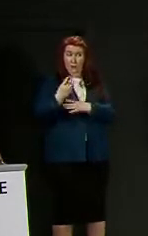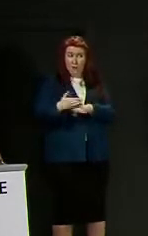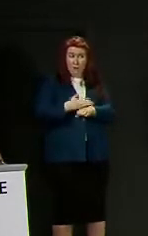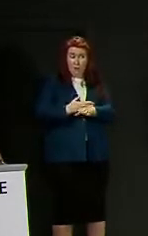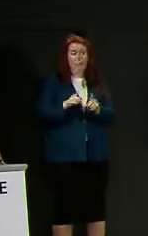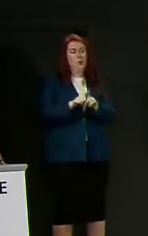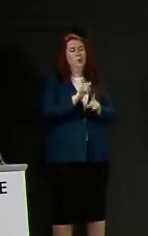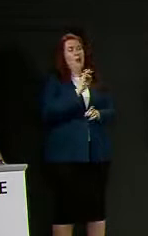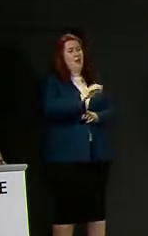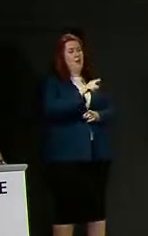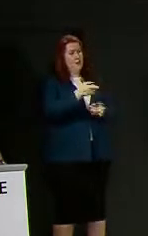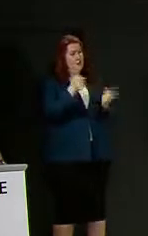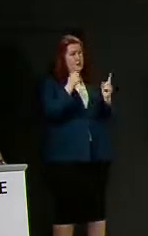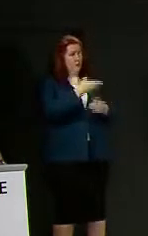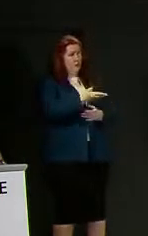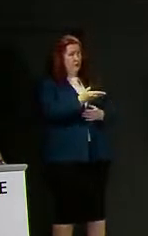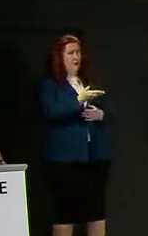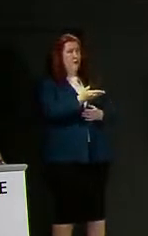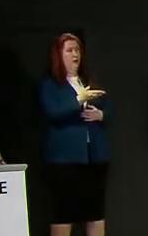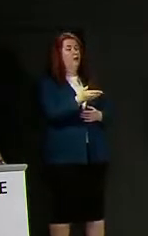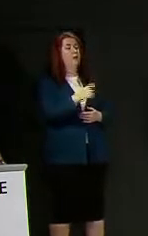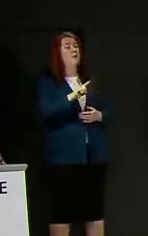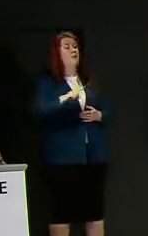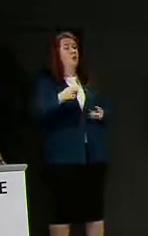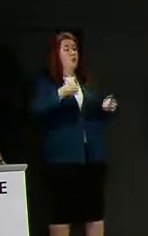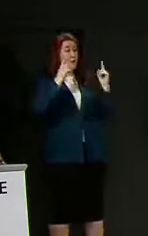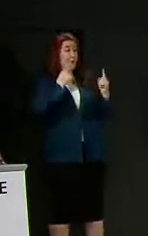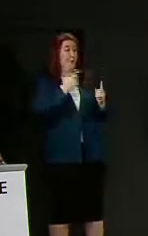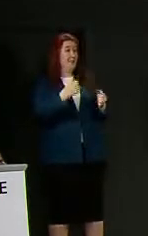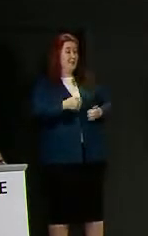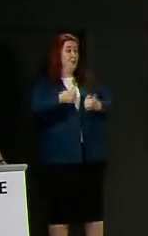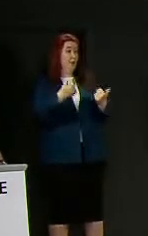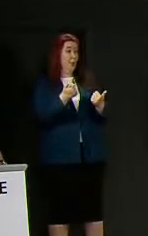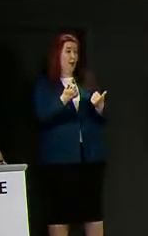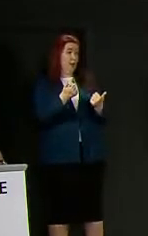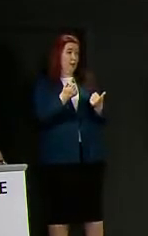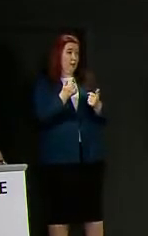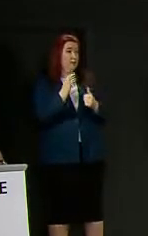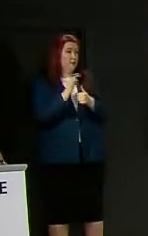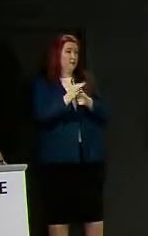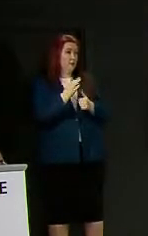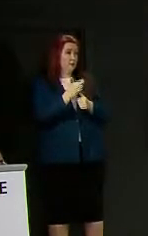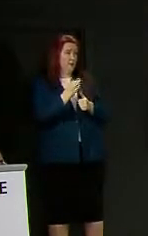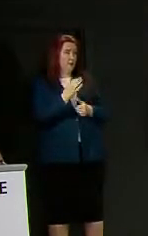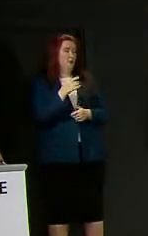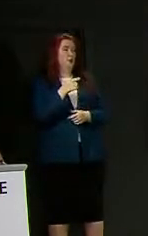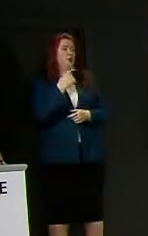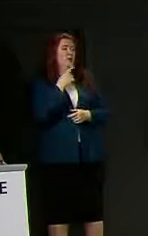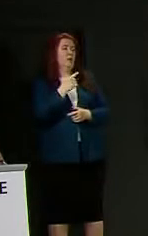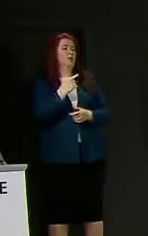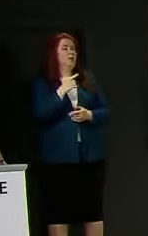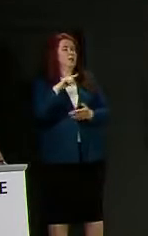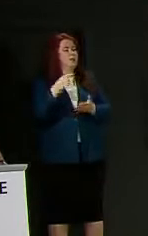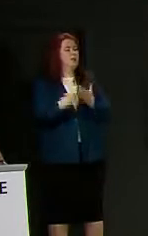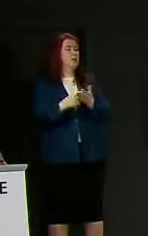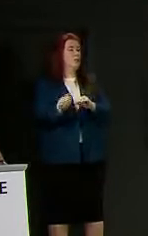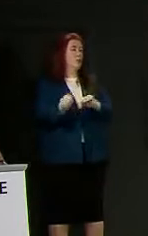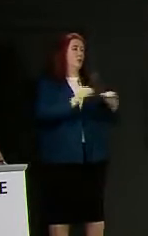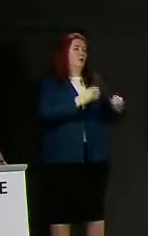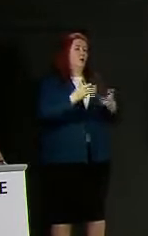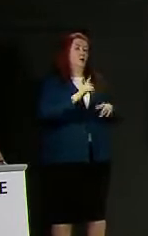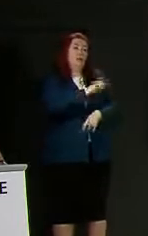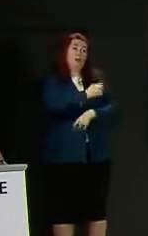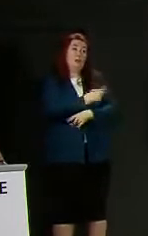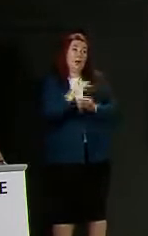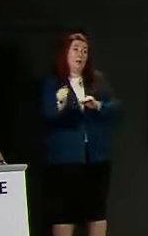you cabinet secretary the first minister said this morning in relation to the decision to move people from hospital to care